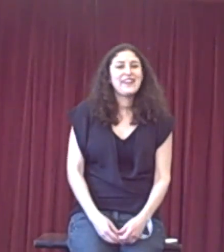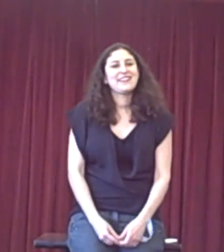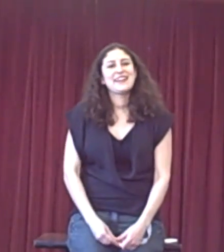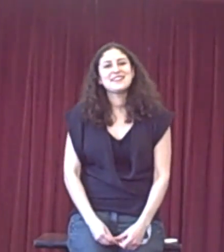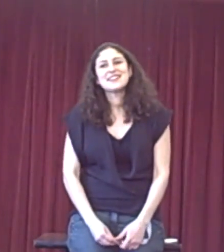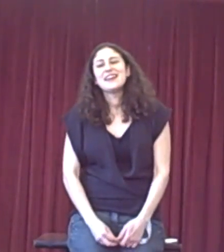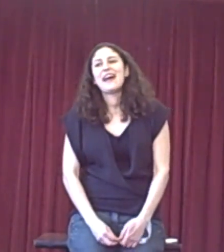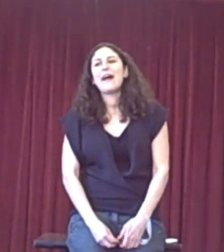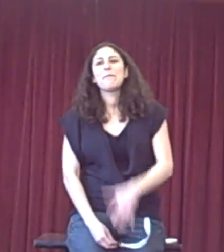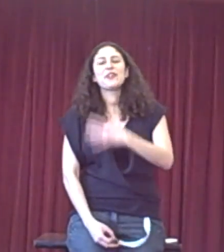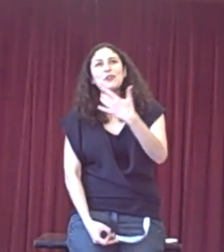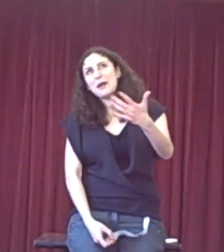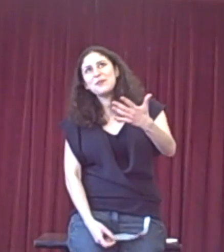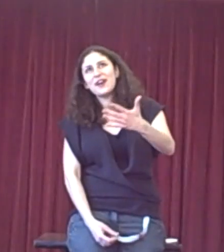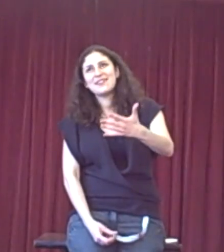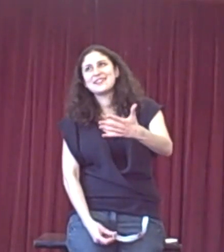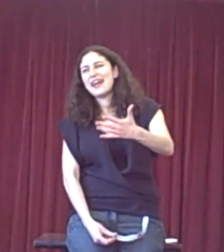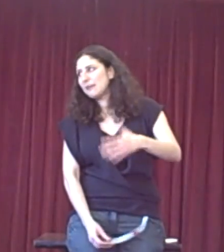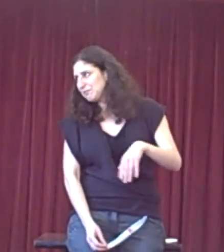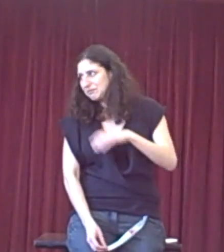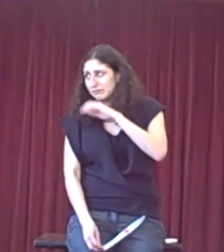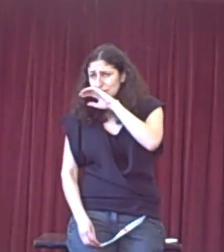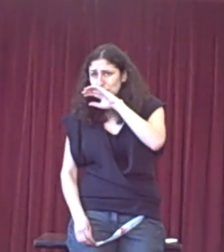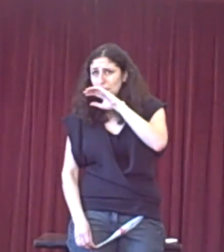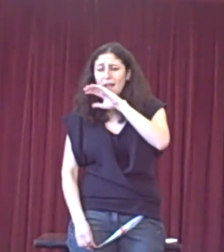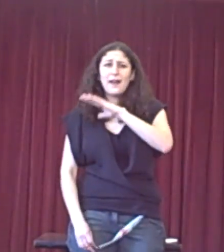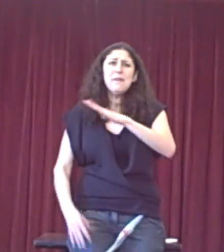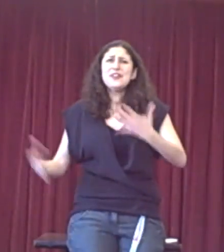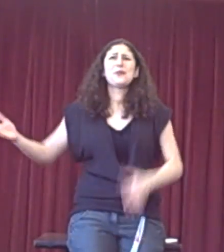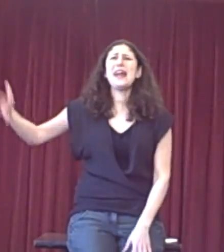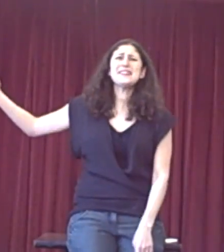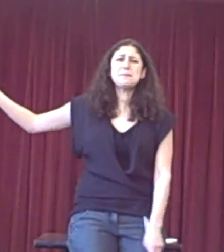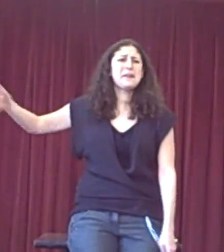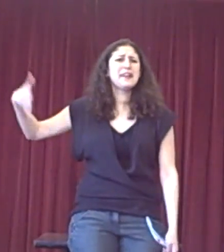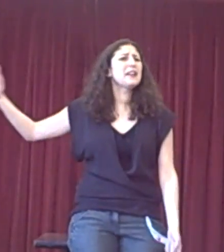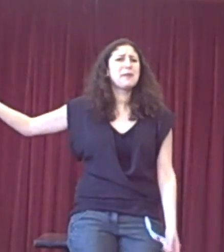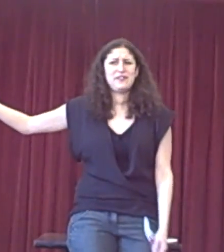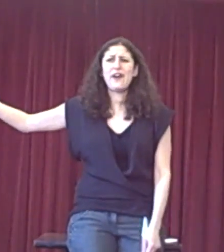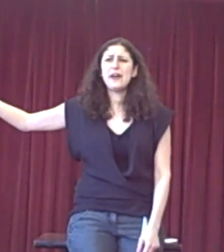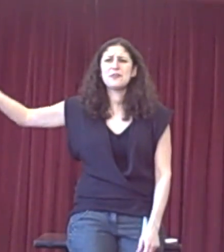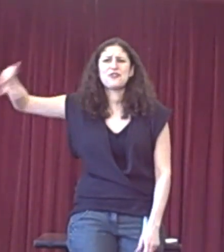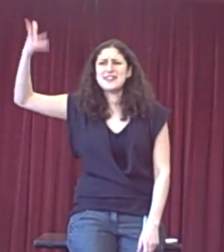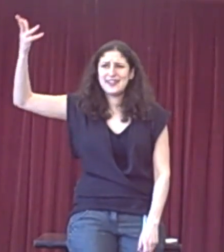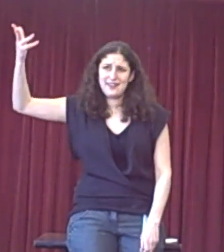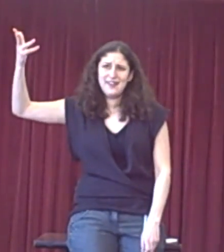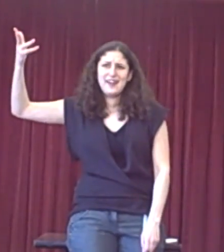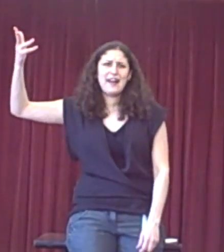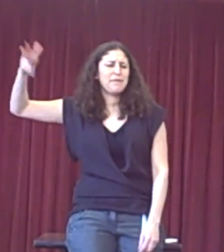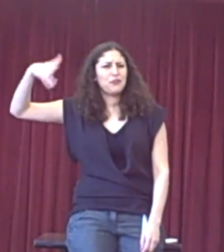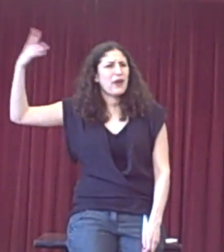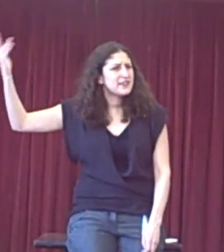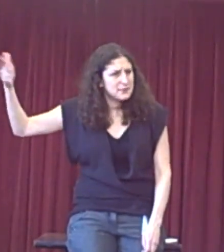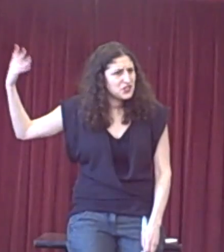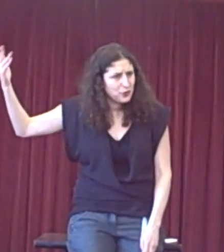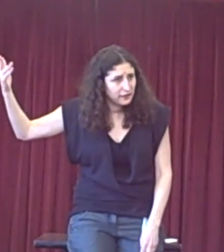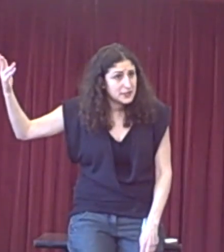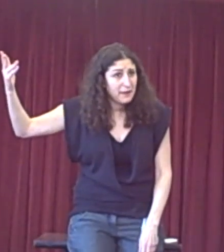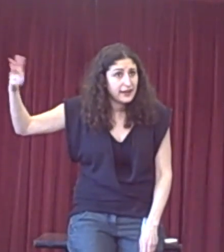that sense. So you may be kind of saying, you we had to spend a little bit of time addressing this random issue in the debate